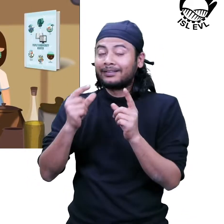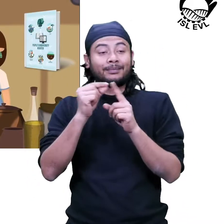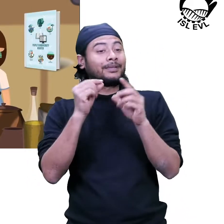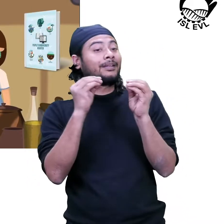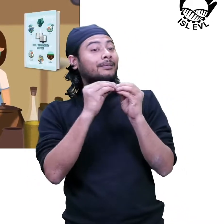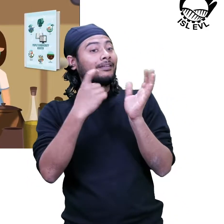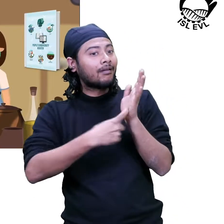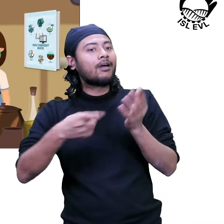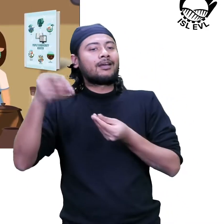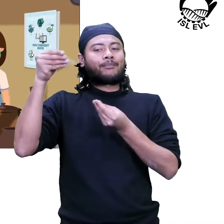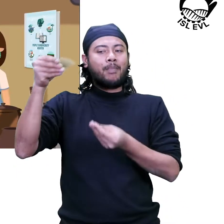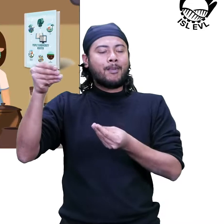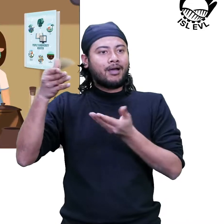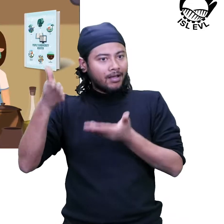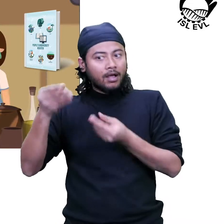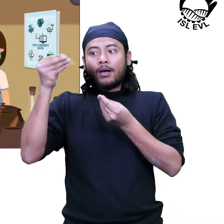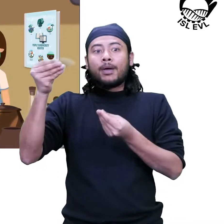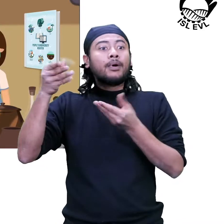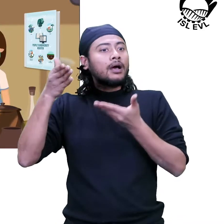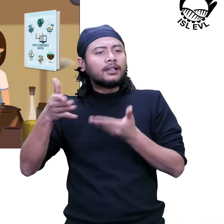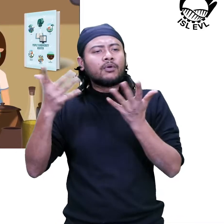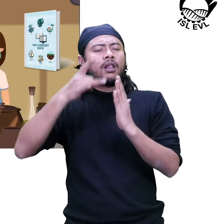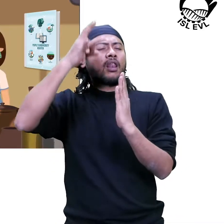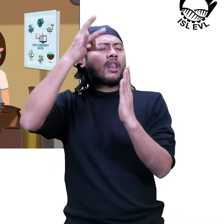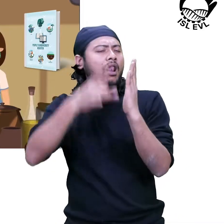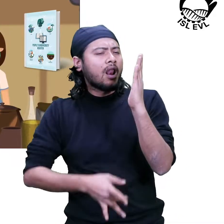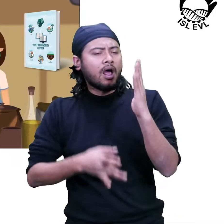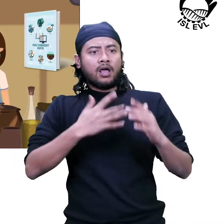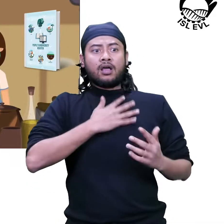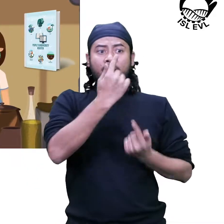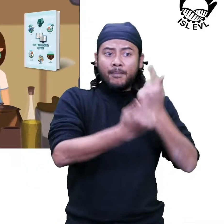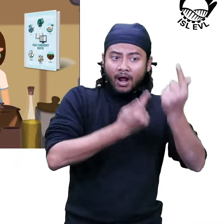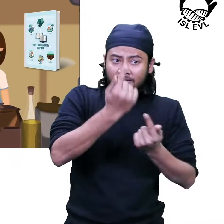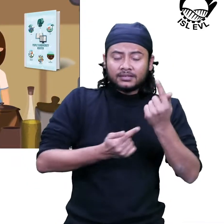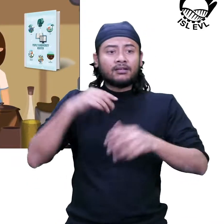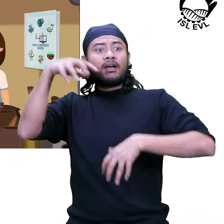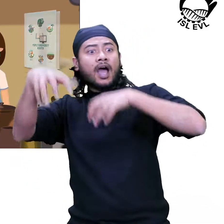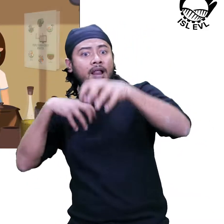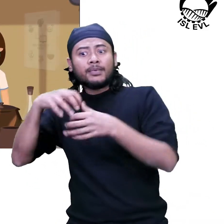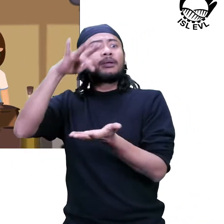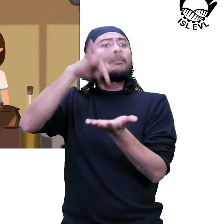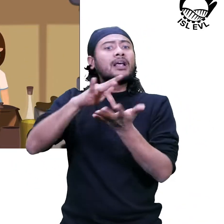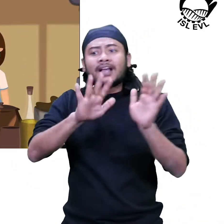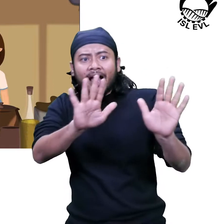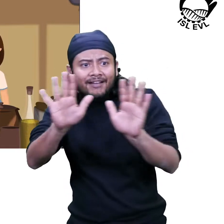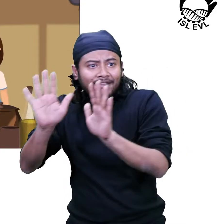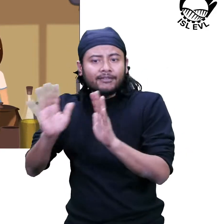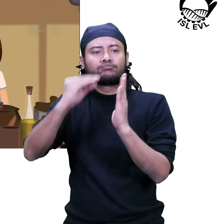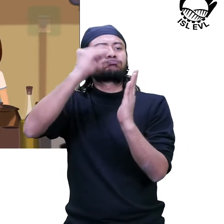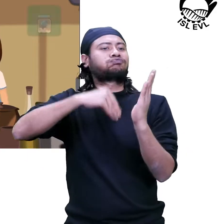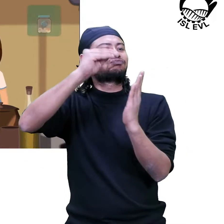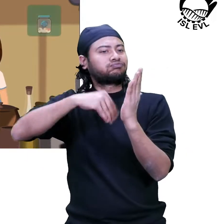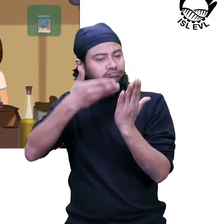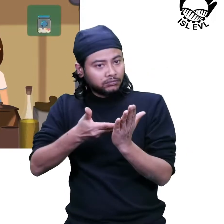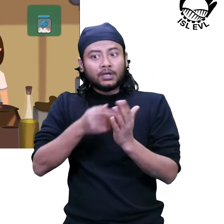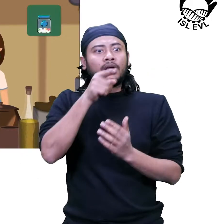contains detailed information on which plants and animals exist in the region and whether they can be